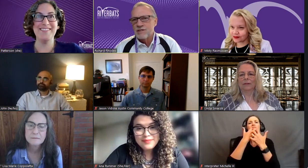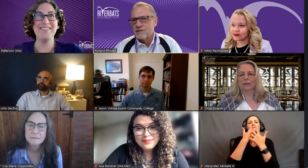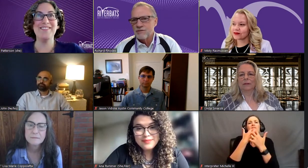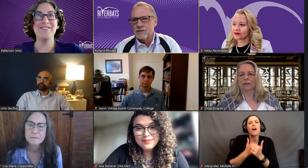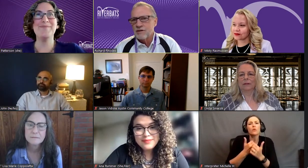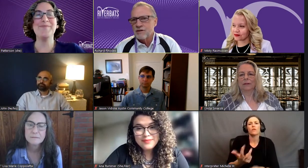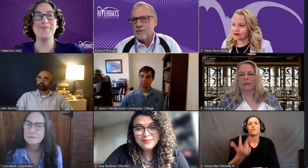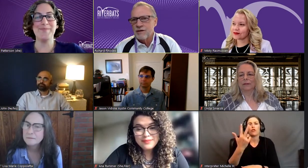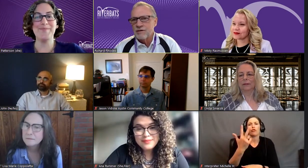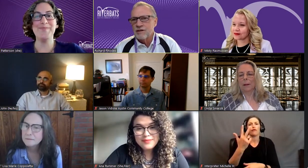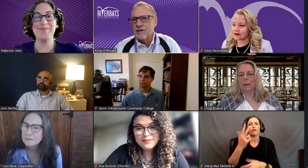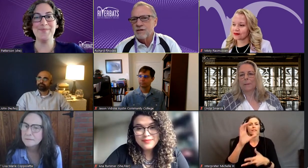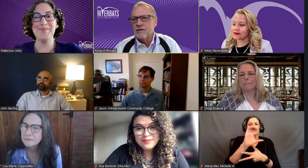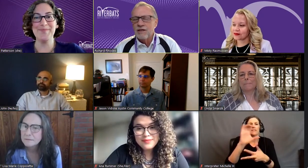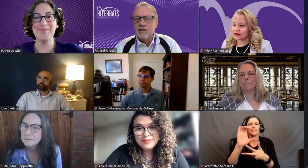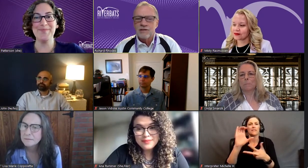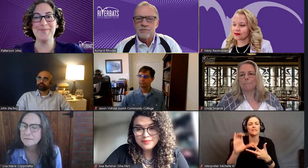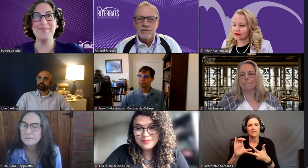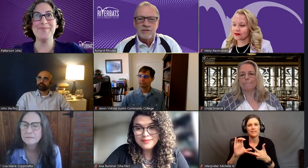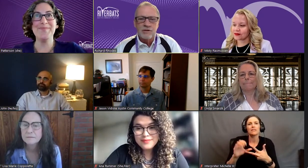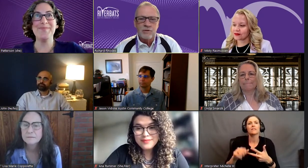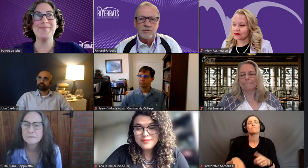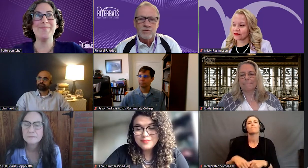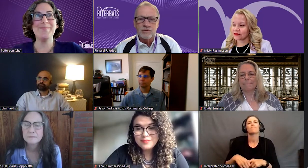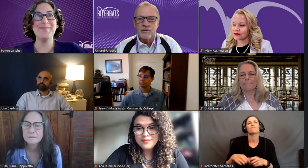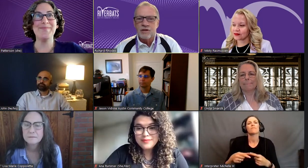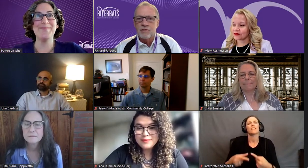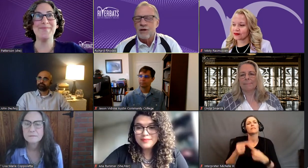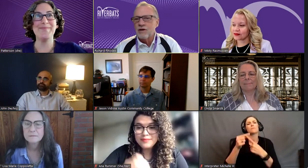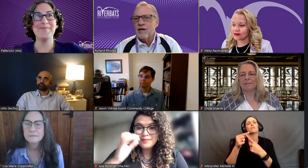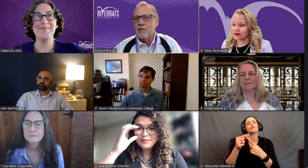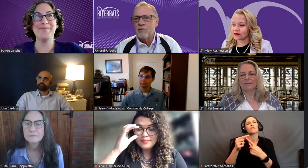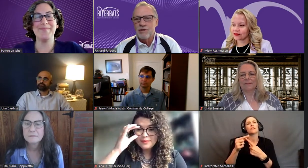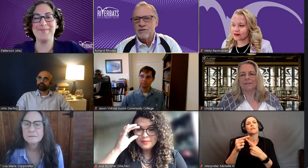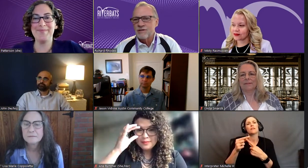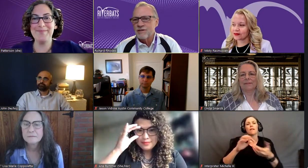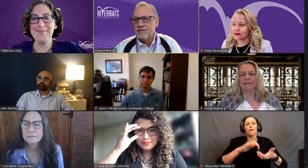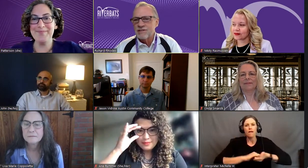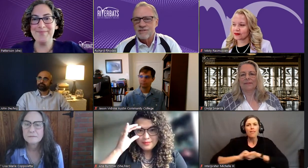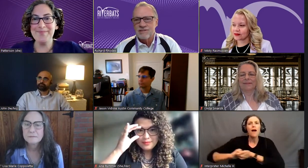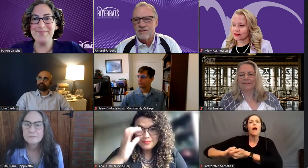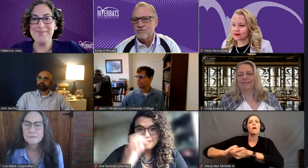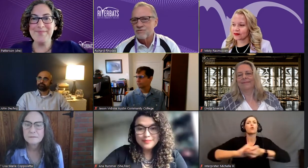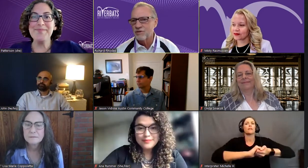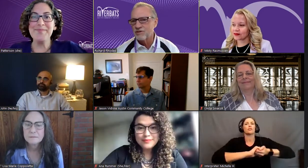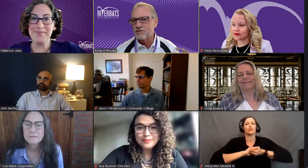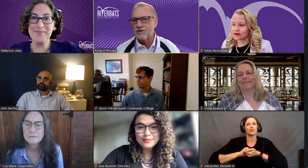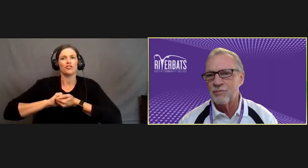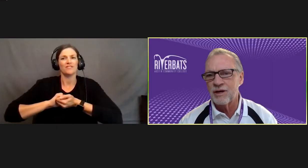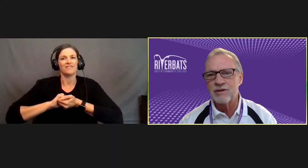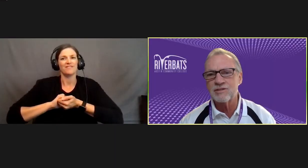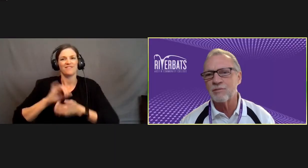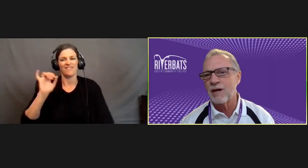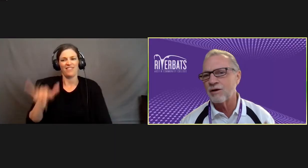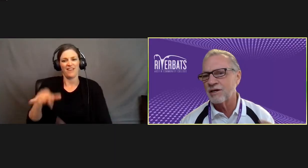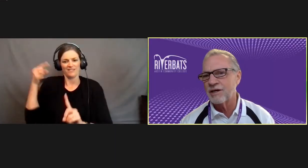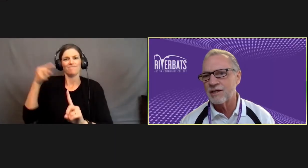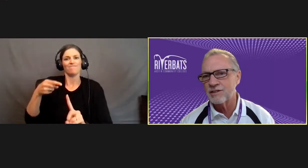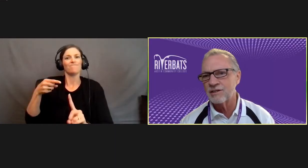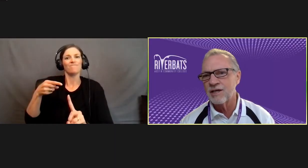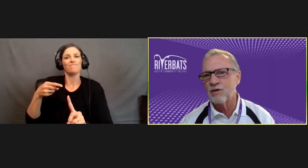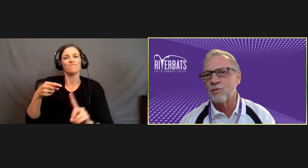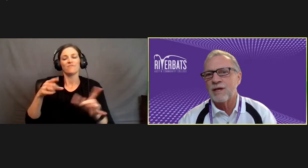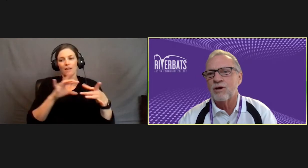C's that we talk about. And especially, you know, we're, we're talking about collaboration and that's, that's what this is all about. It's about